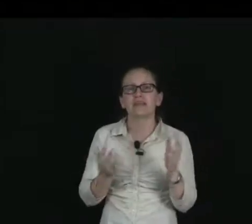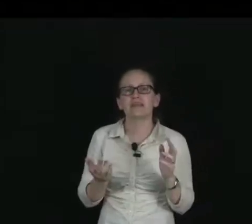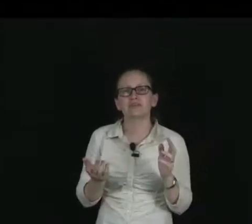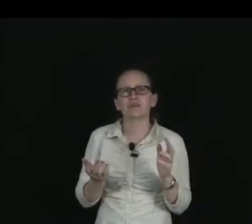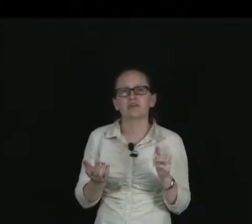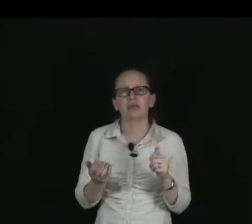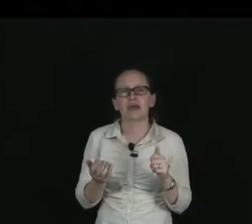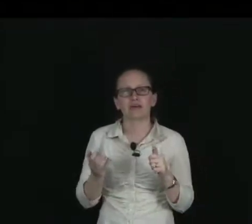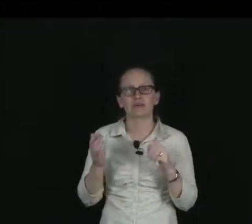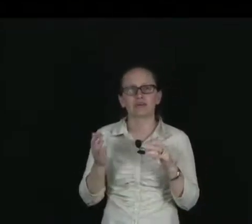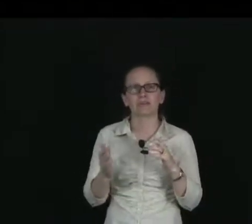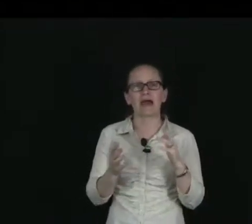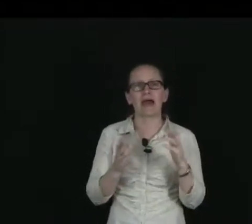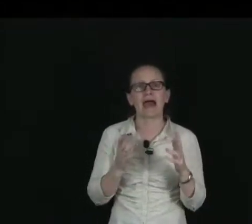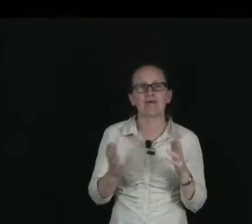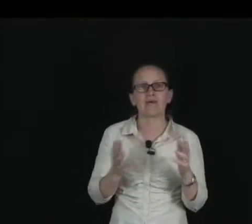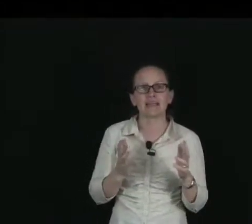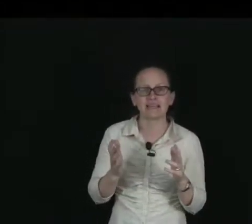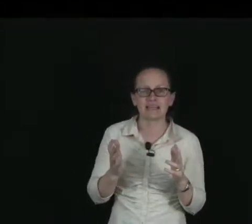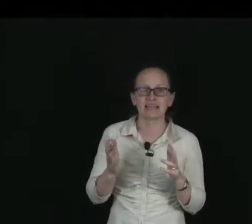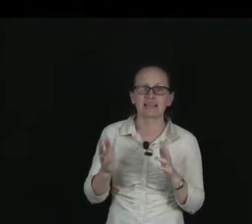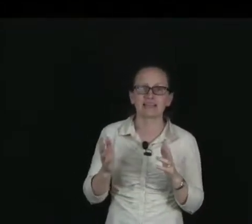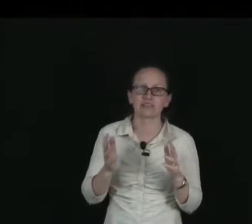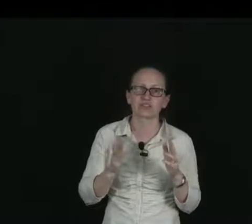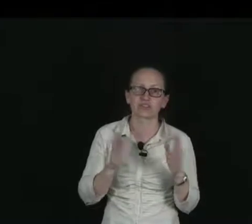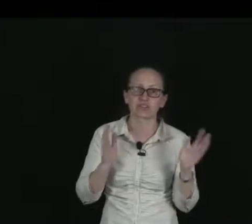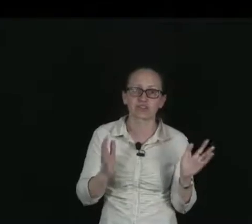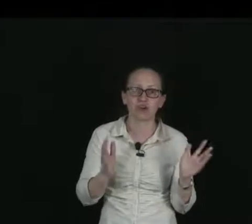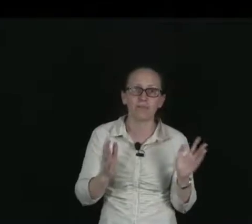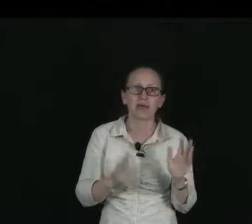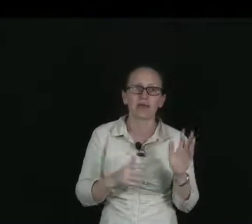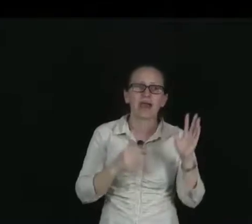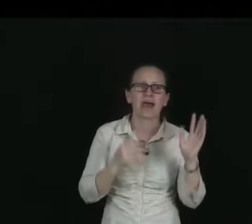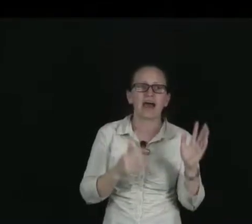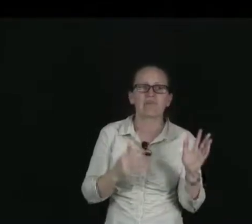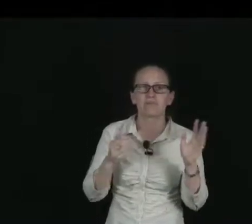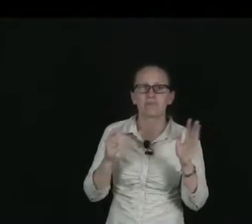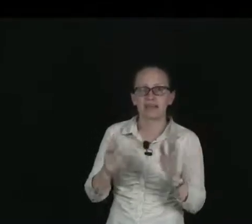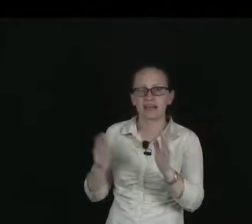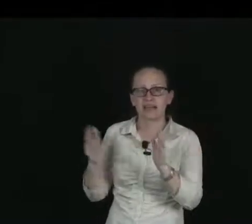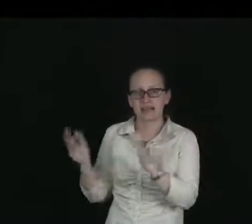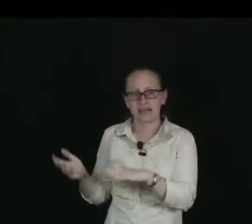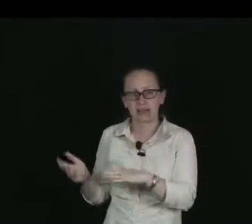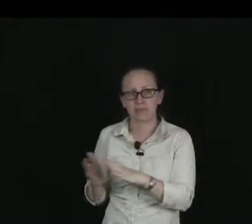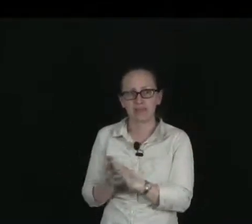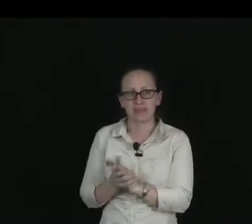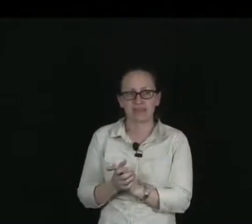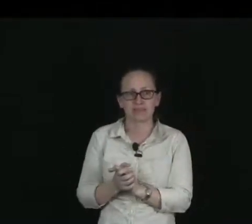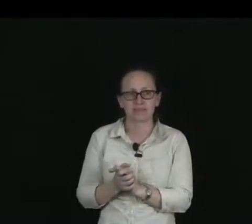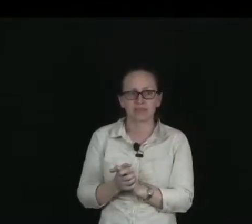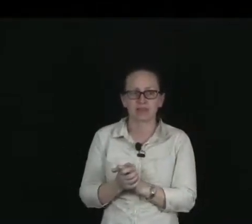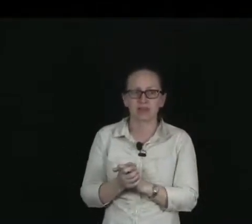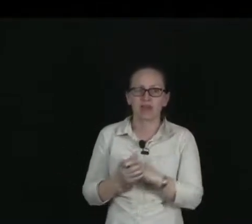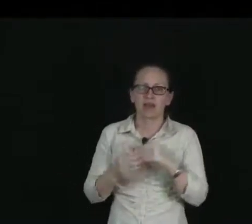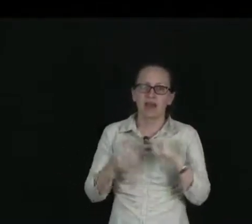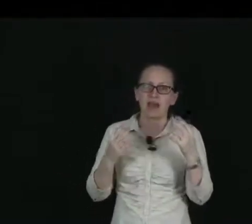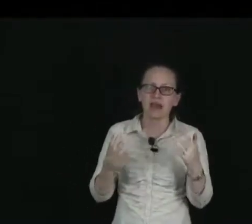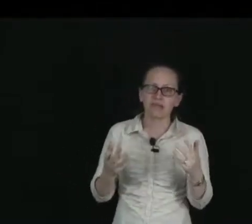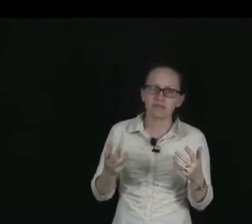penetrating power talks about how easy it is to stop alpha, beta, and gamma rays. Alpha